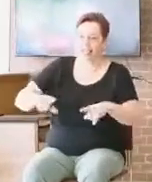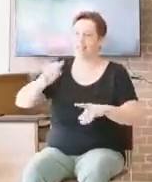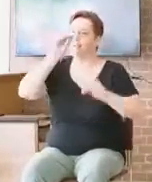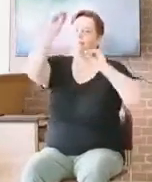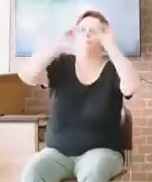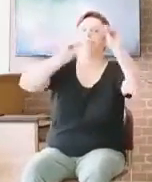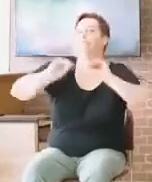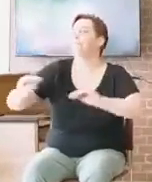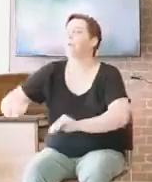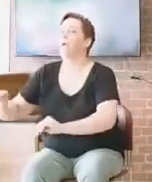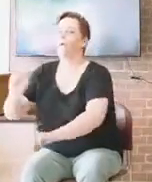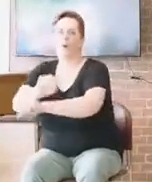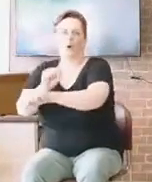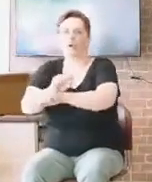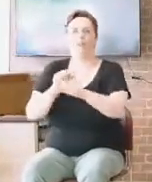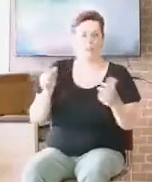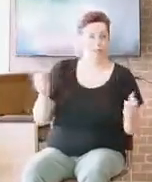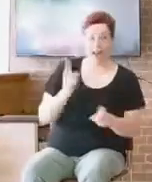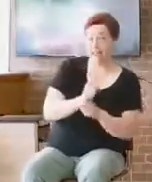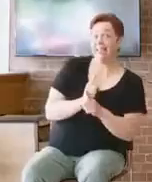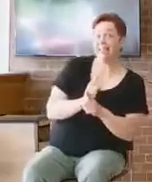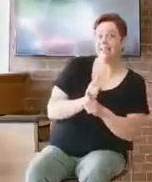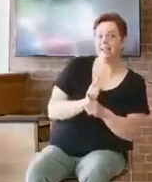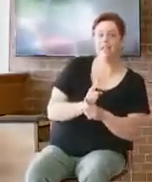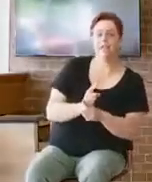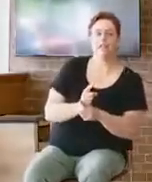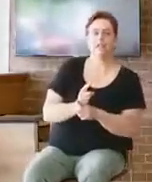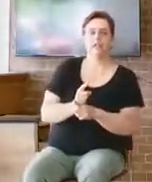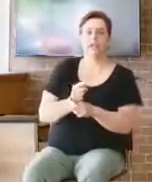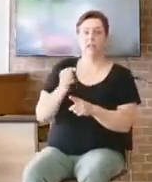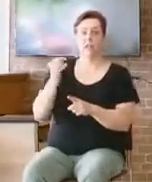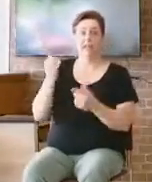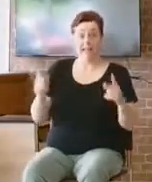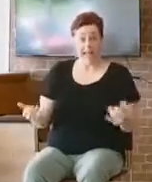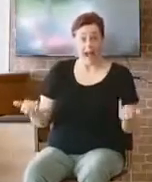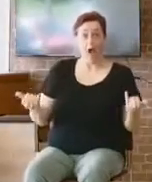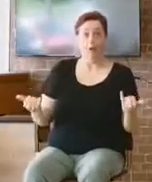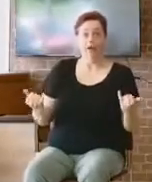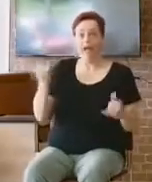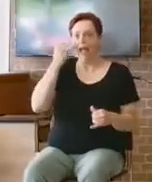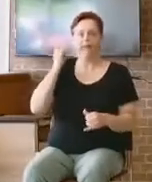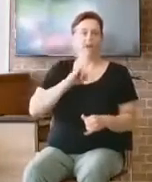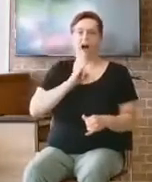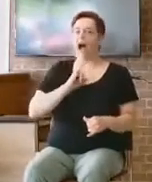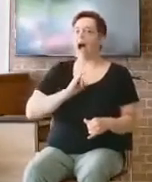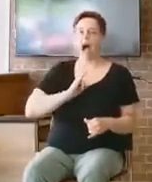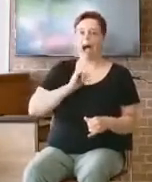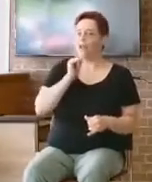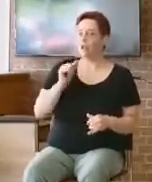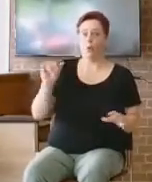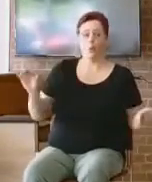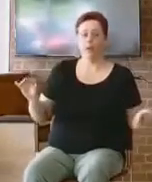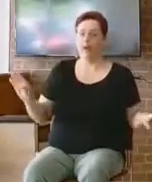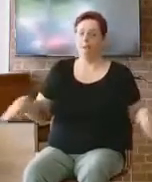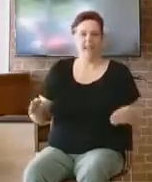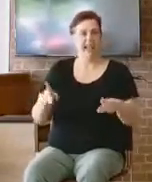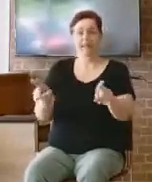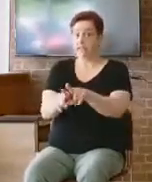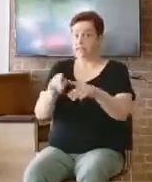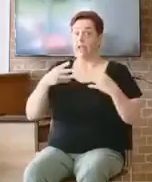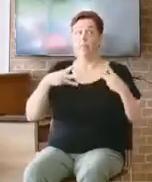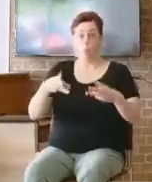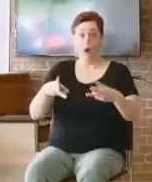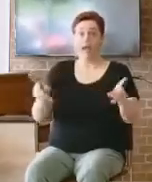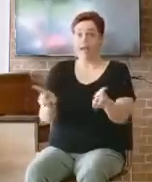much, all right? If I'm not like that, they're like, what's wrong with you, Bryce? I'm like, oh, nothing. I'm good. I'm just maybe a little tired today or